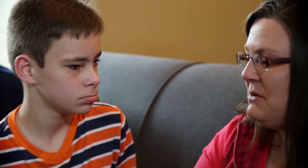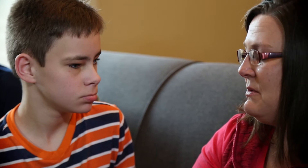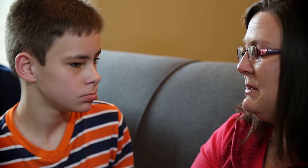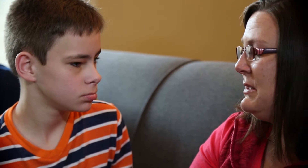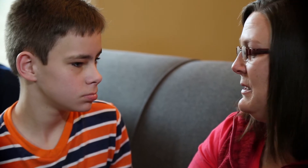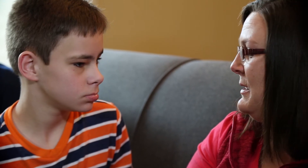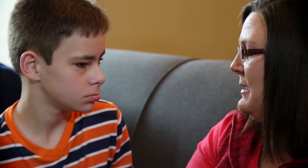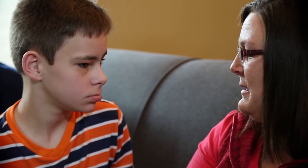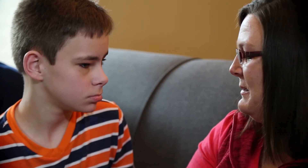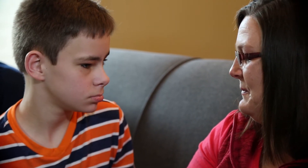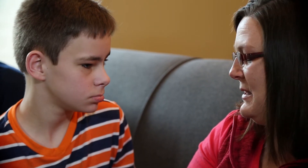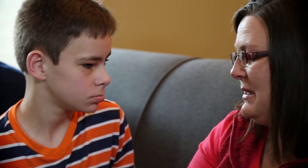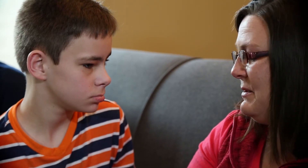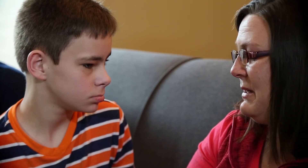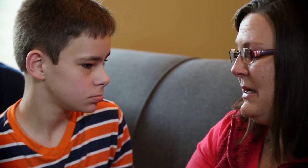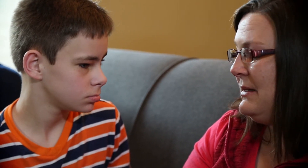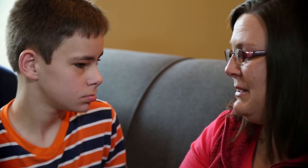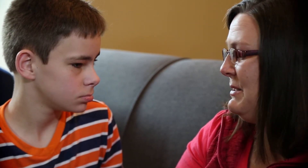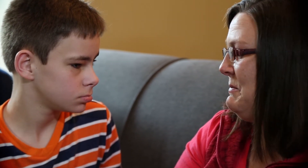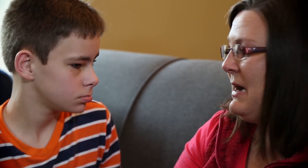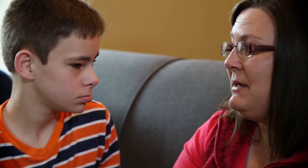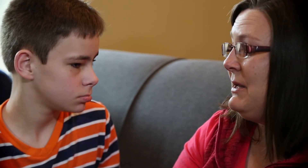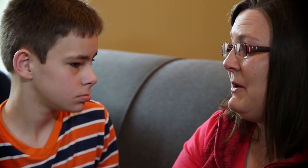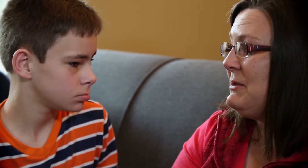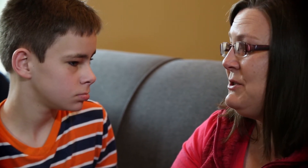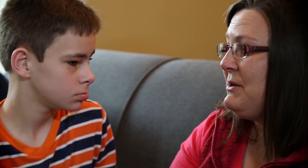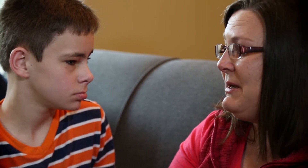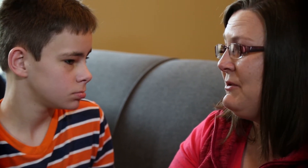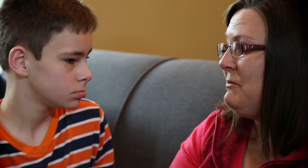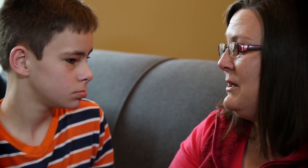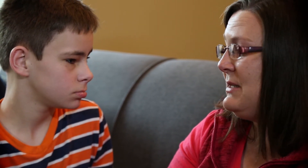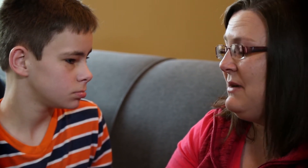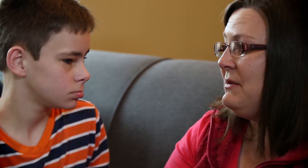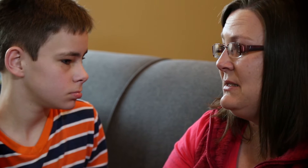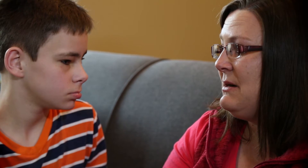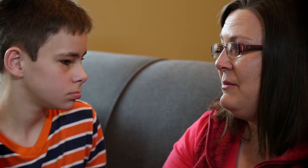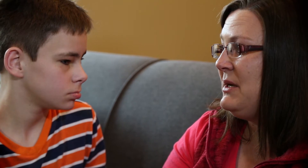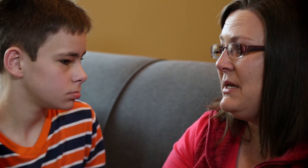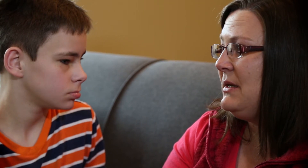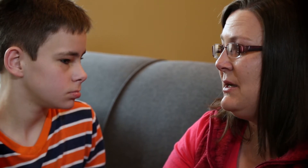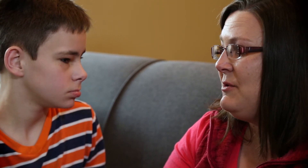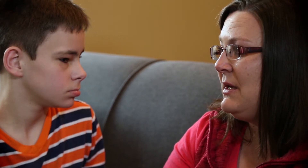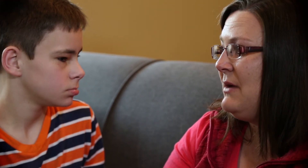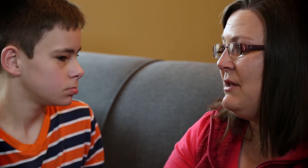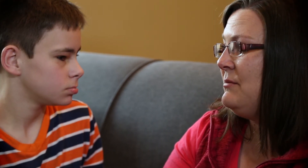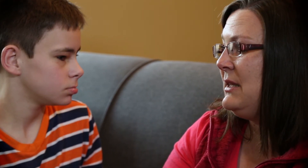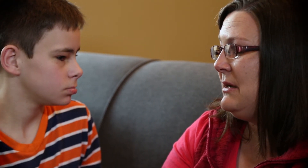yogurt the other day and I, you know, I wasn't sure he'd ever want to take friends out, but he could communicate with them and they